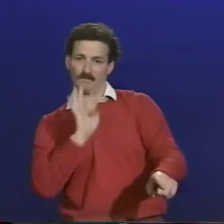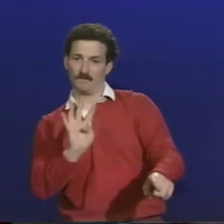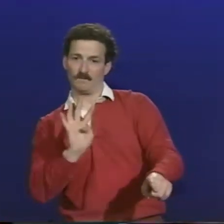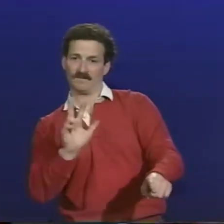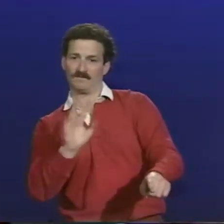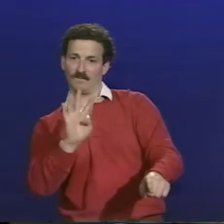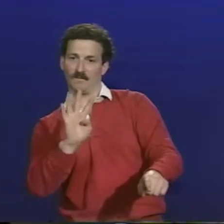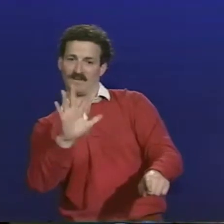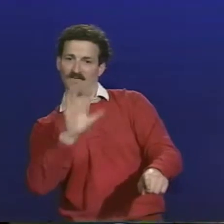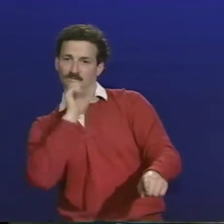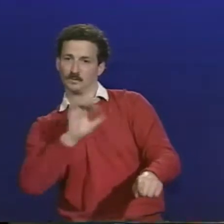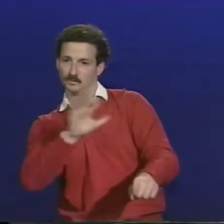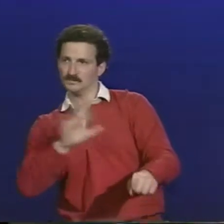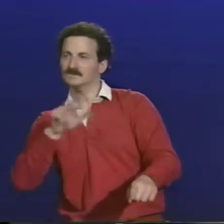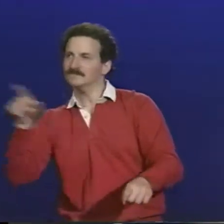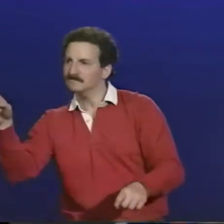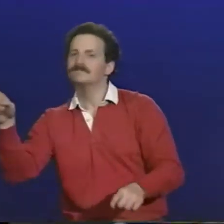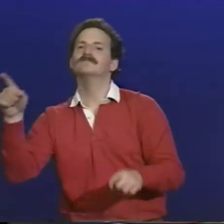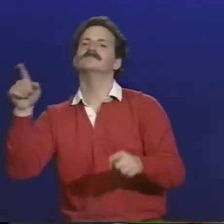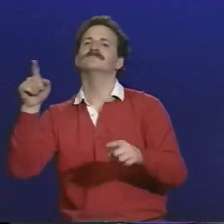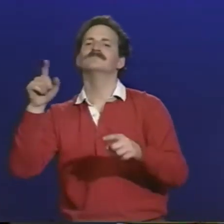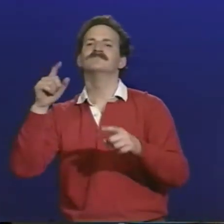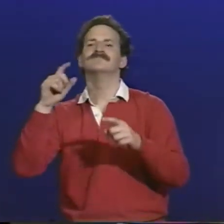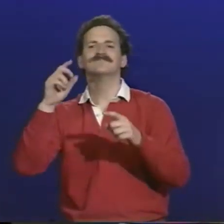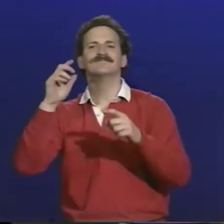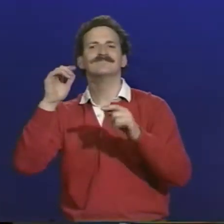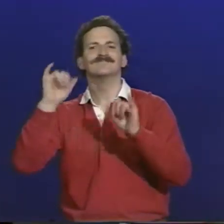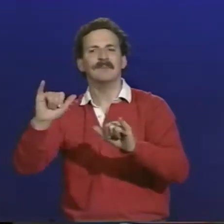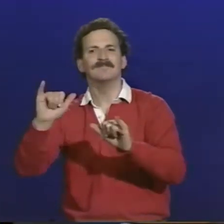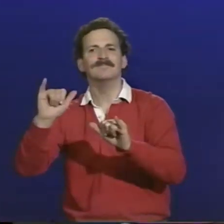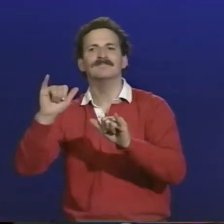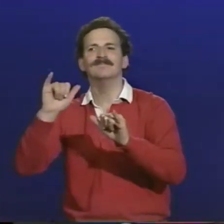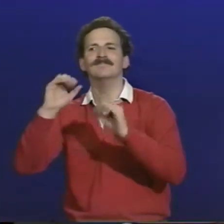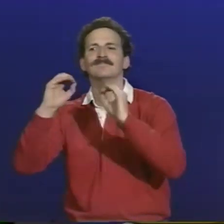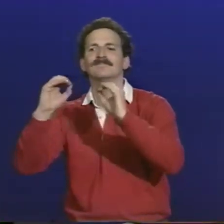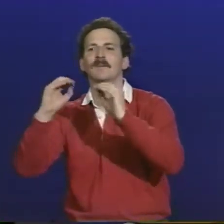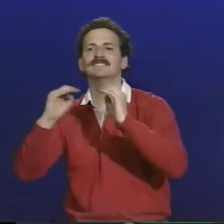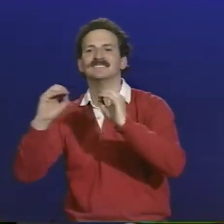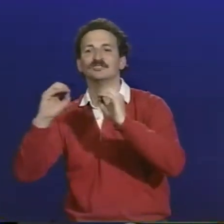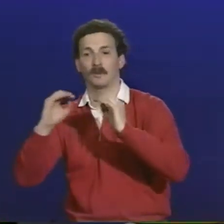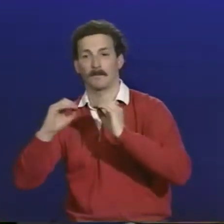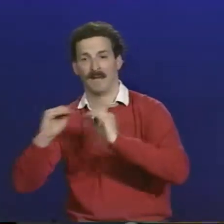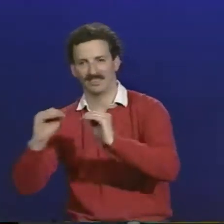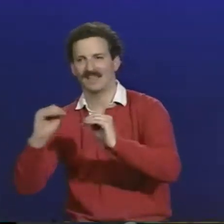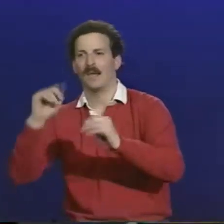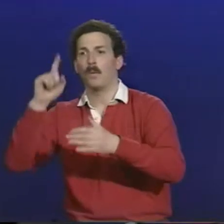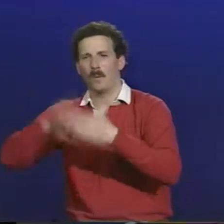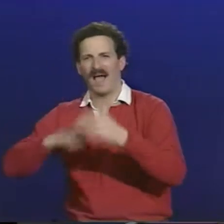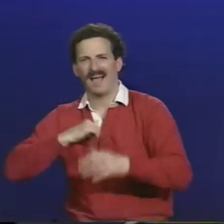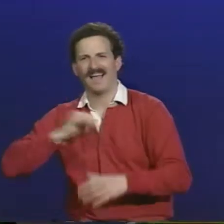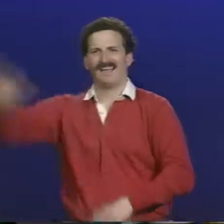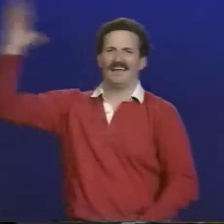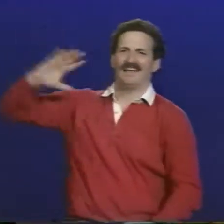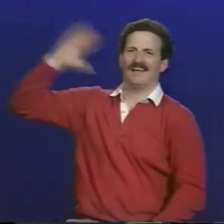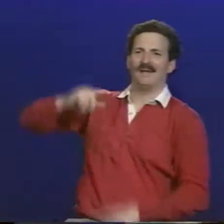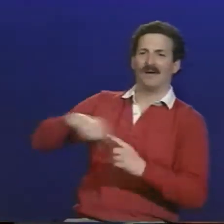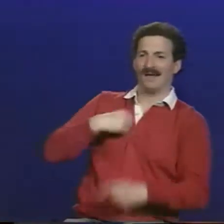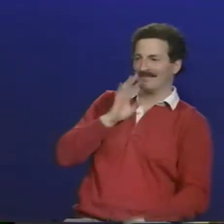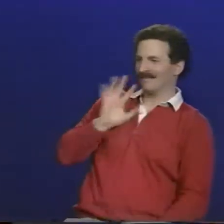demean it. But if you look at the kids who are three, four, and five at Kendall and compare them to what's going on at the